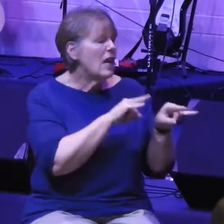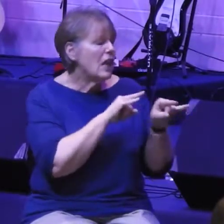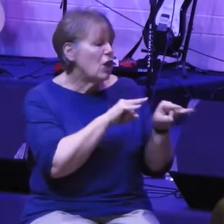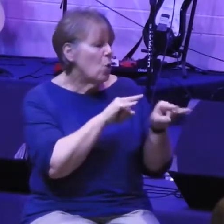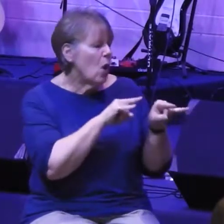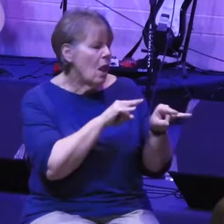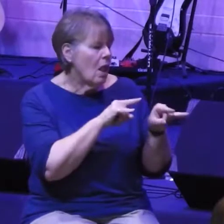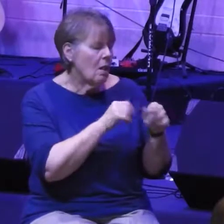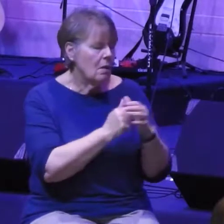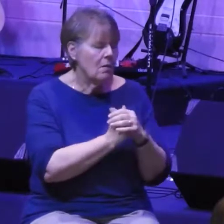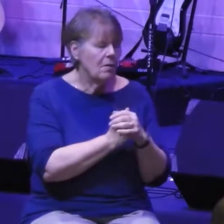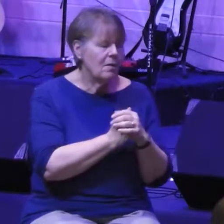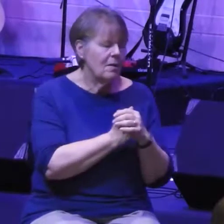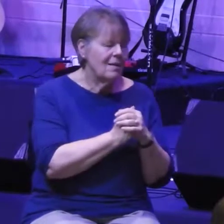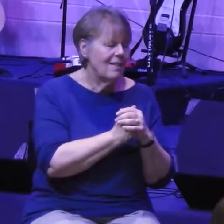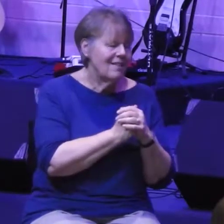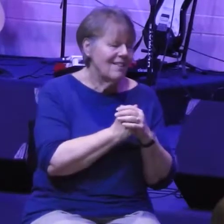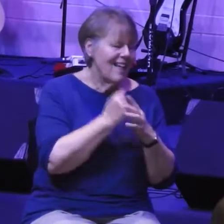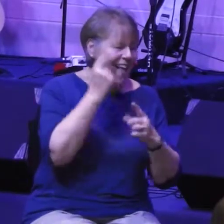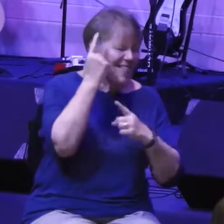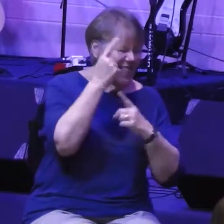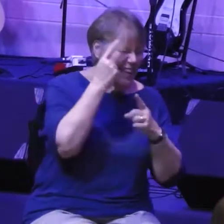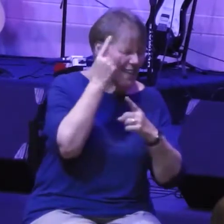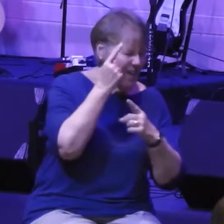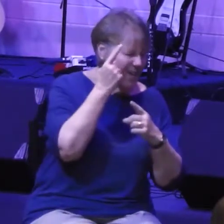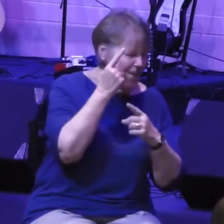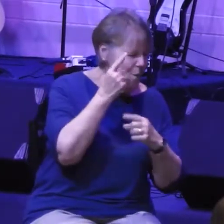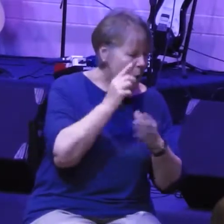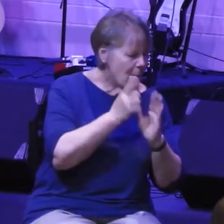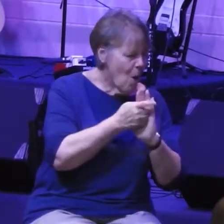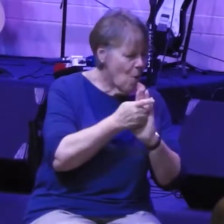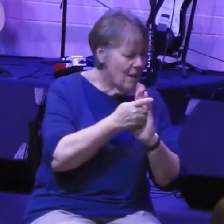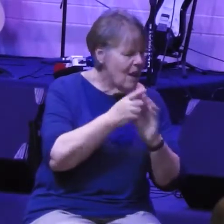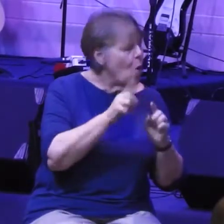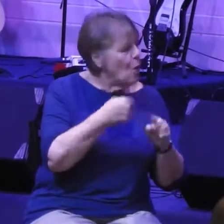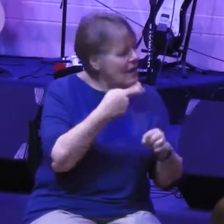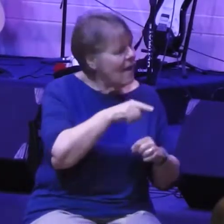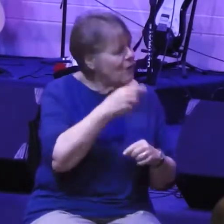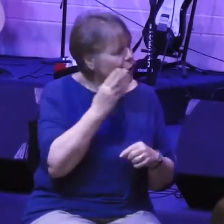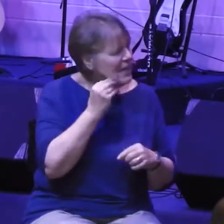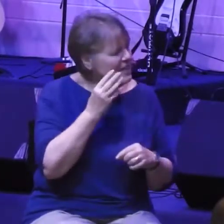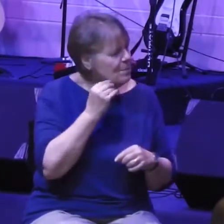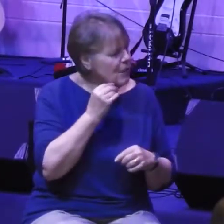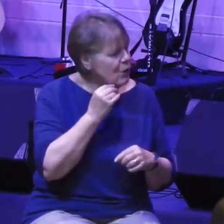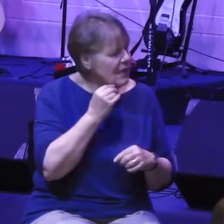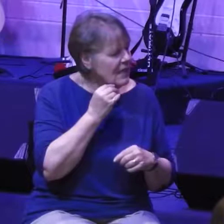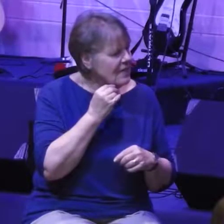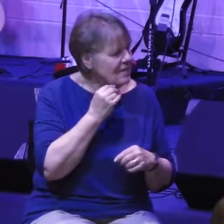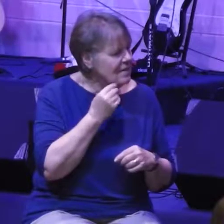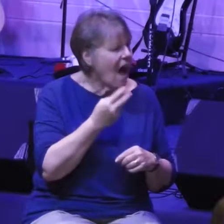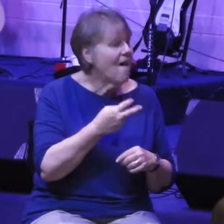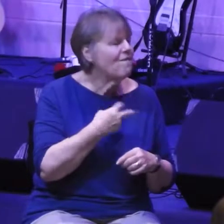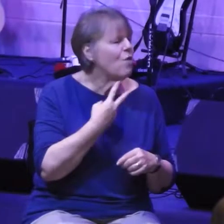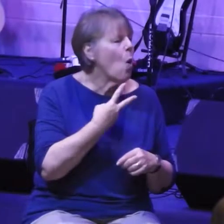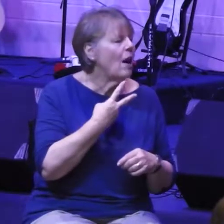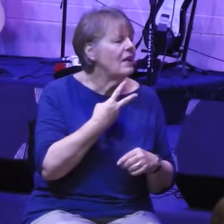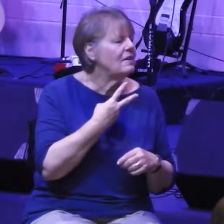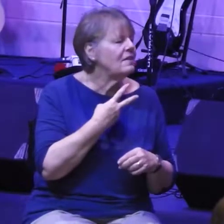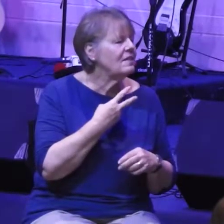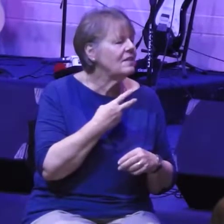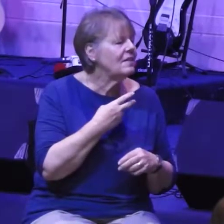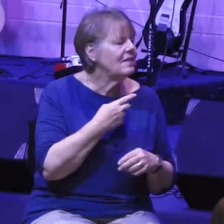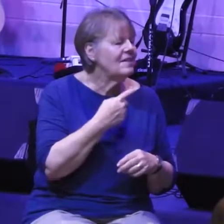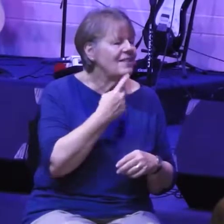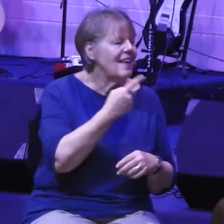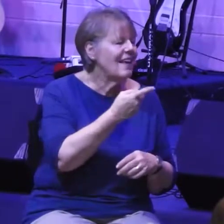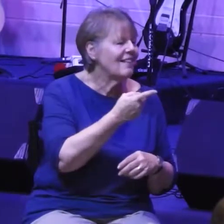Try to think for a second. When and where have you been ridiculed? When and where have you heard a voice saying, you're not